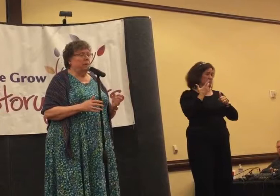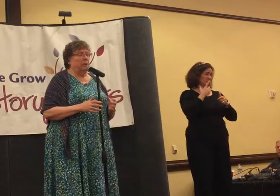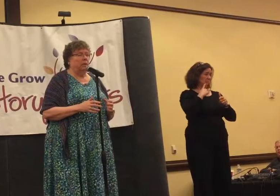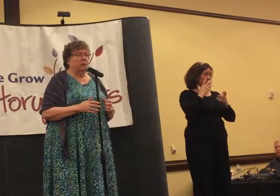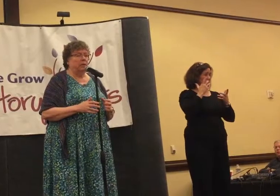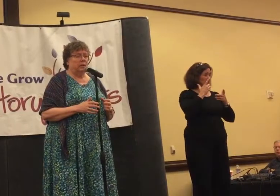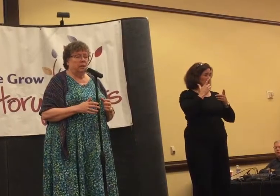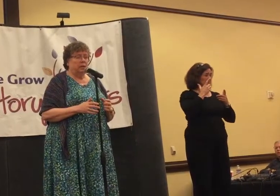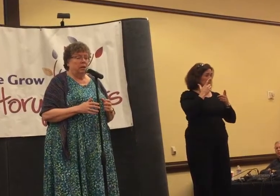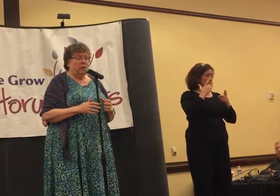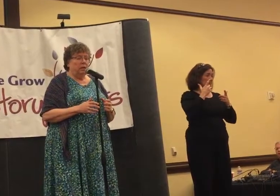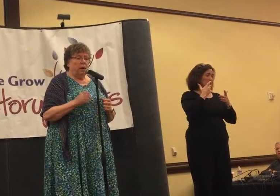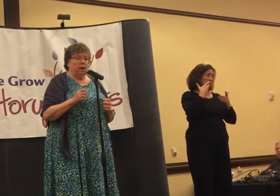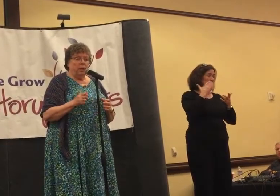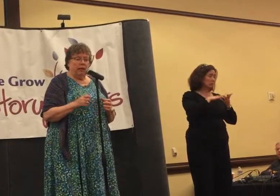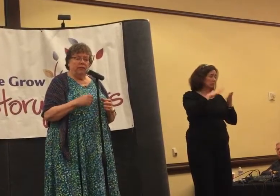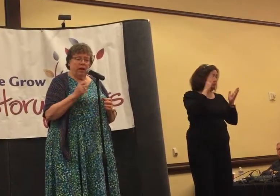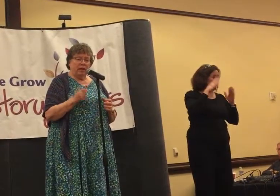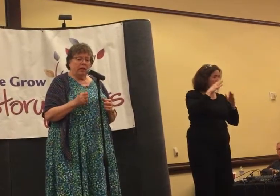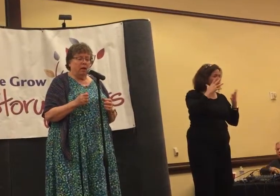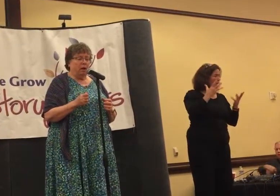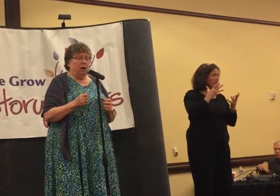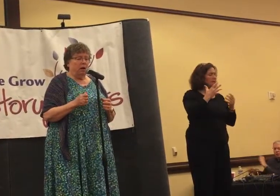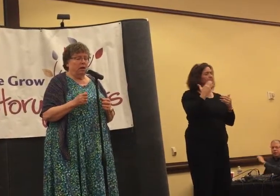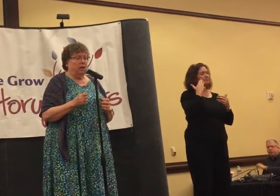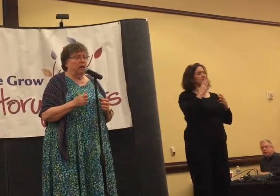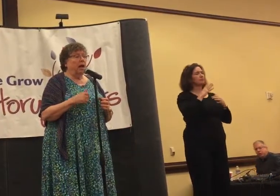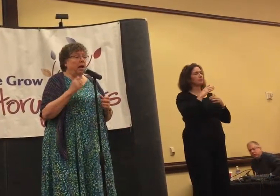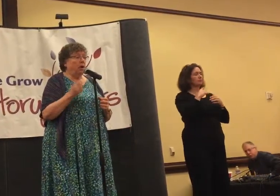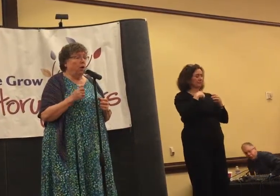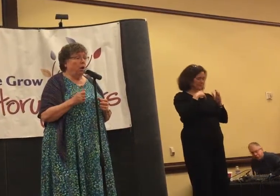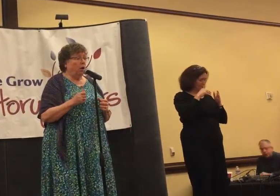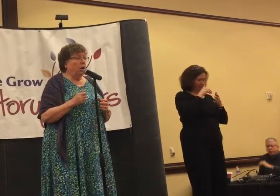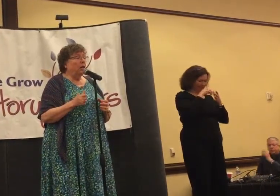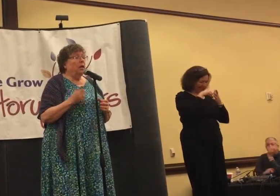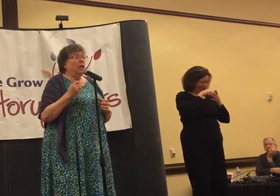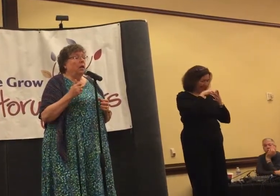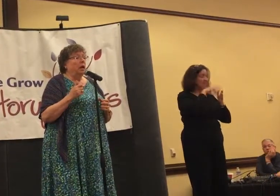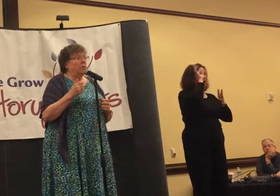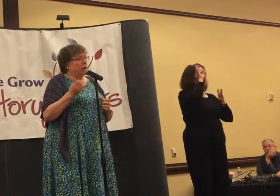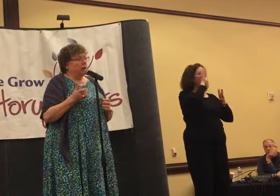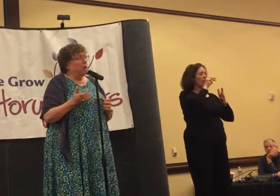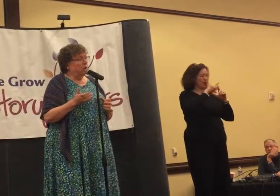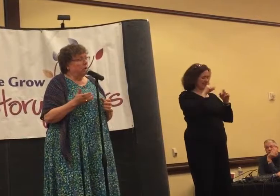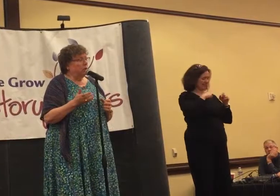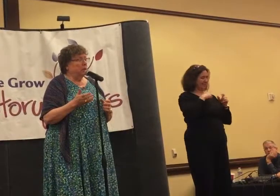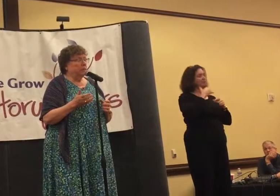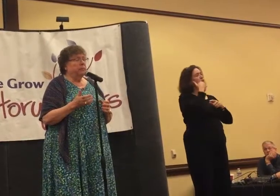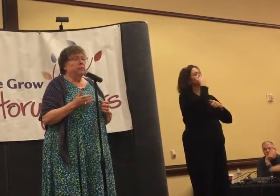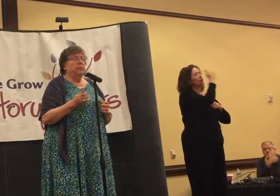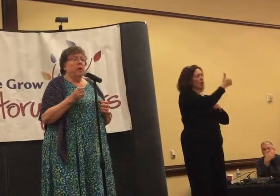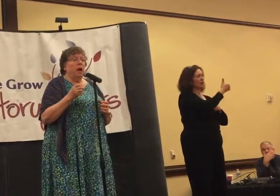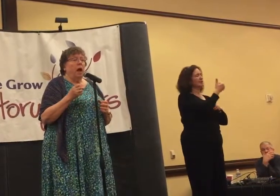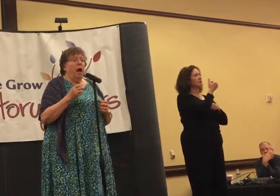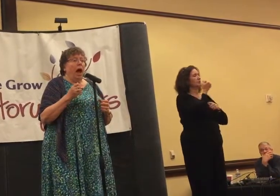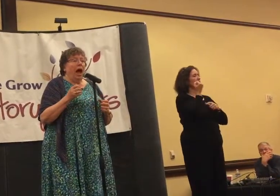in trouble. Well, I find the car, I call, I put on hold.